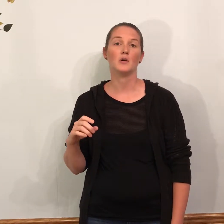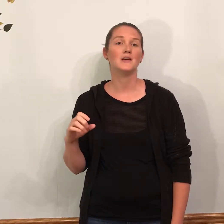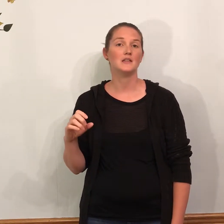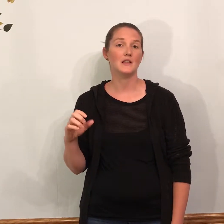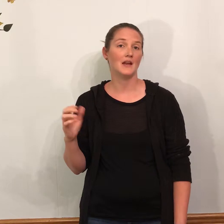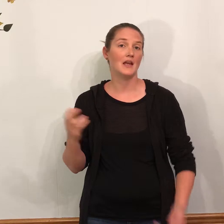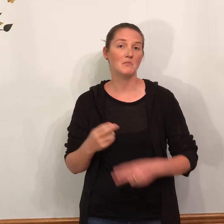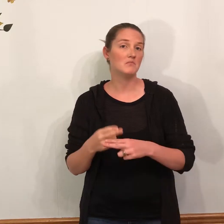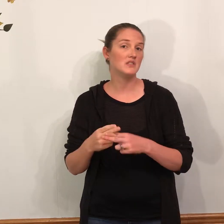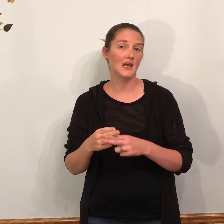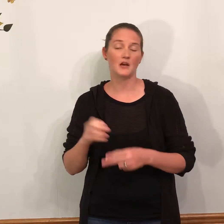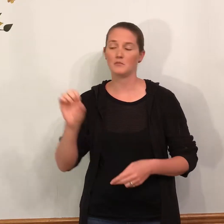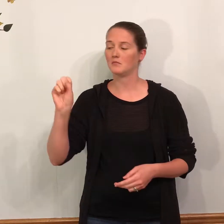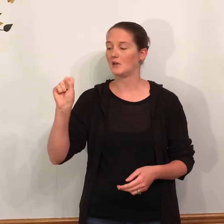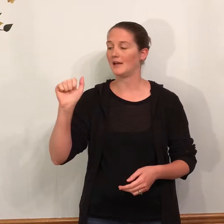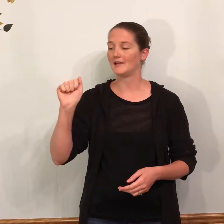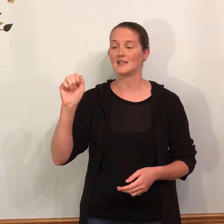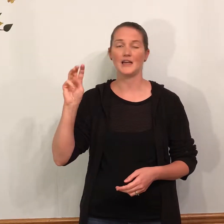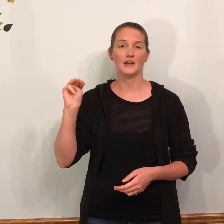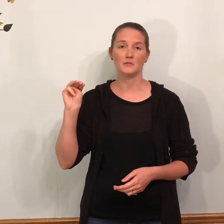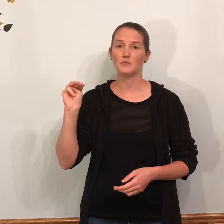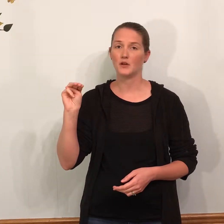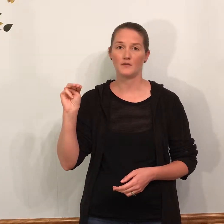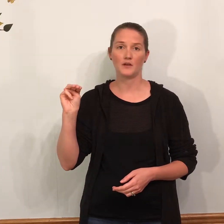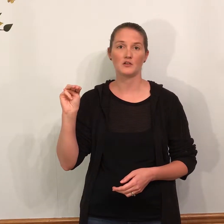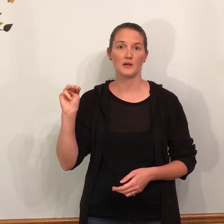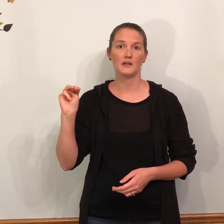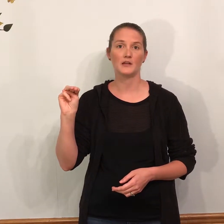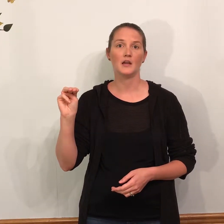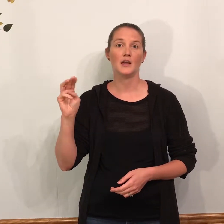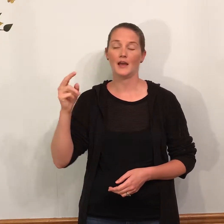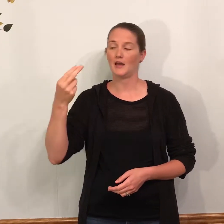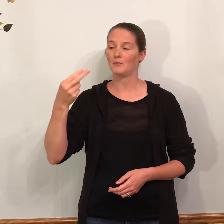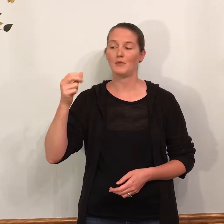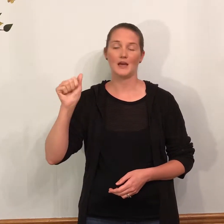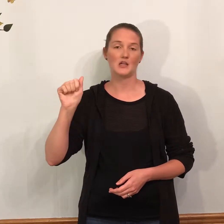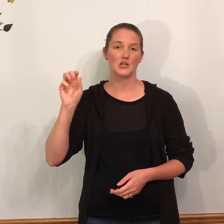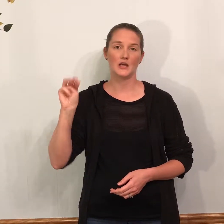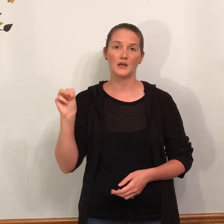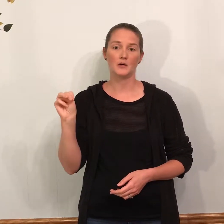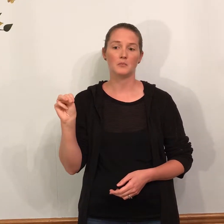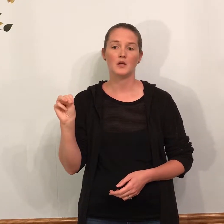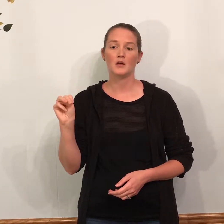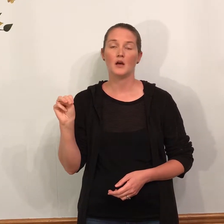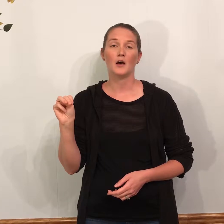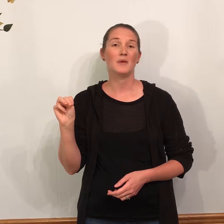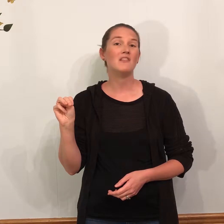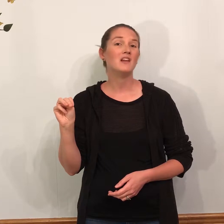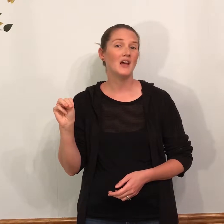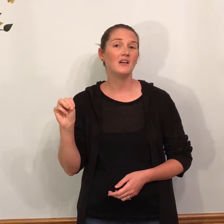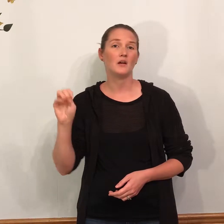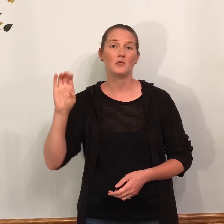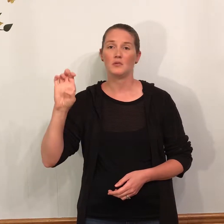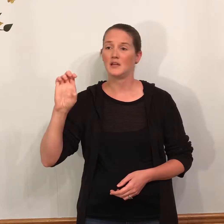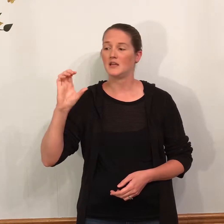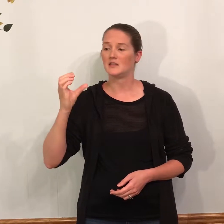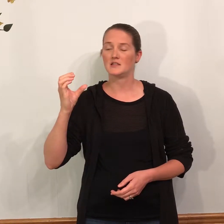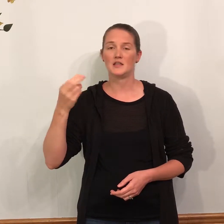the name Sam, S-A-M. You're gonna fingerspell it. Ham, H-A-M. Even Echo, E-C